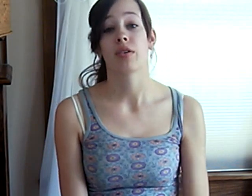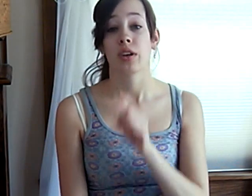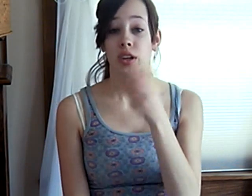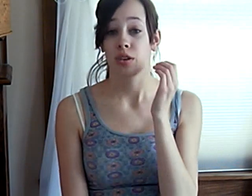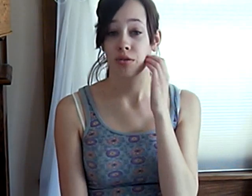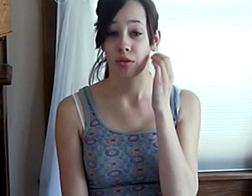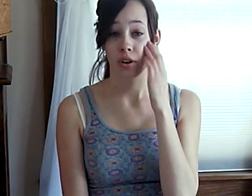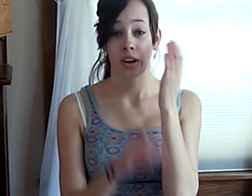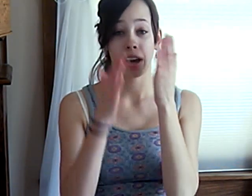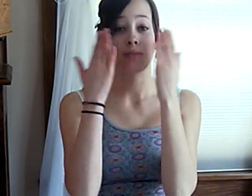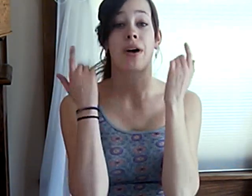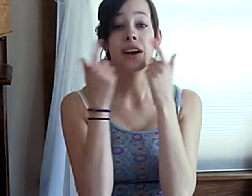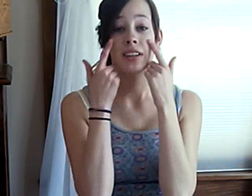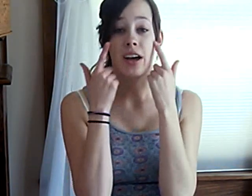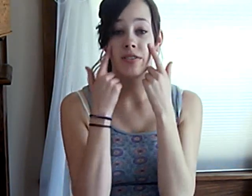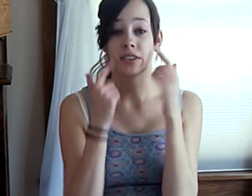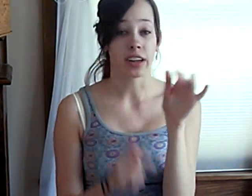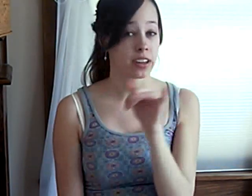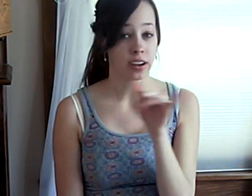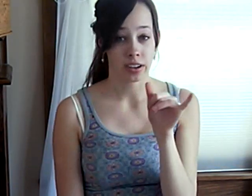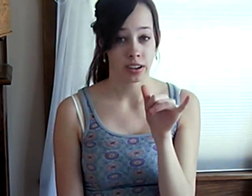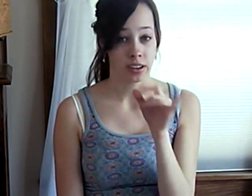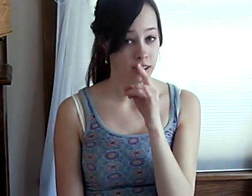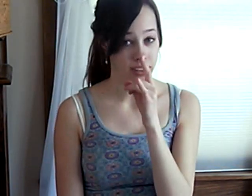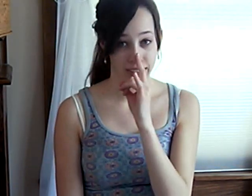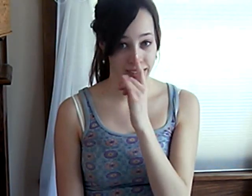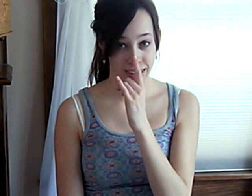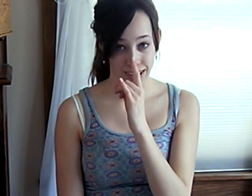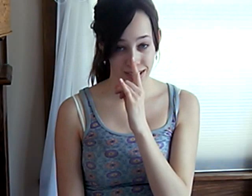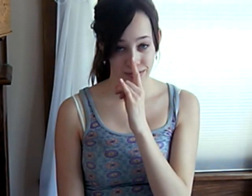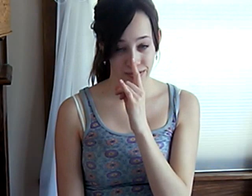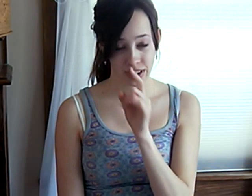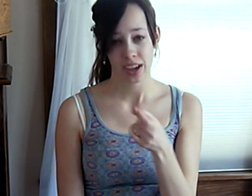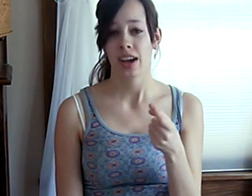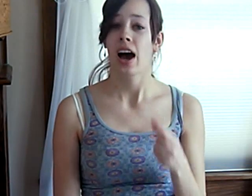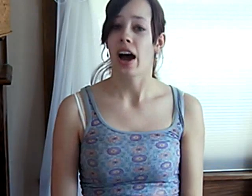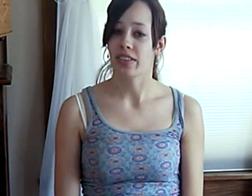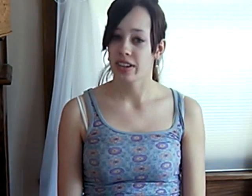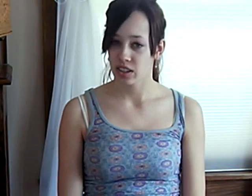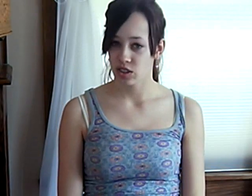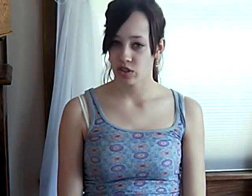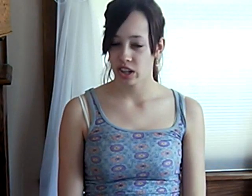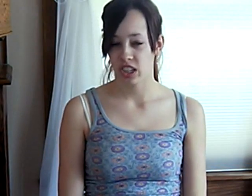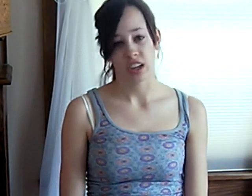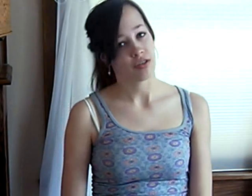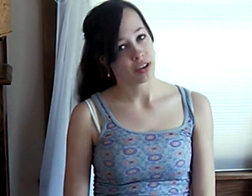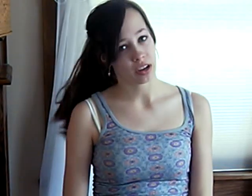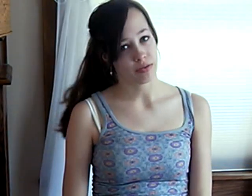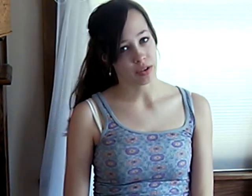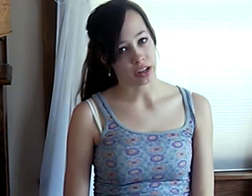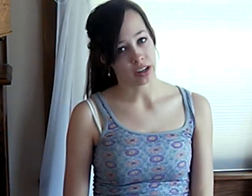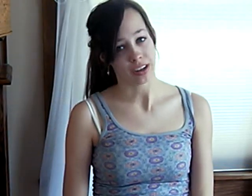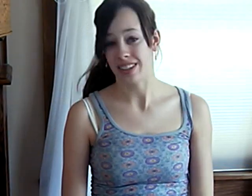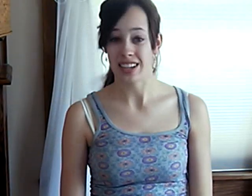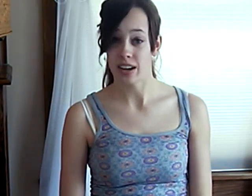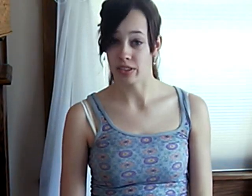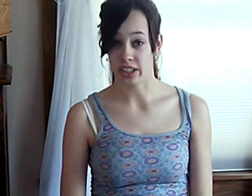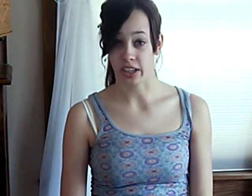you throw your head back laughing like a little kid. I think it's strange that you think I'm funny because he never did.